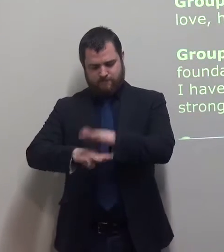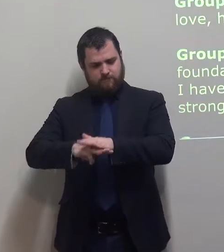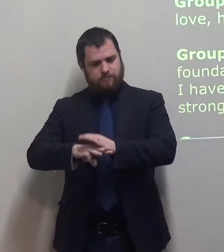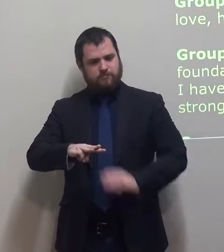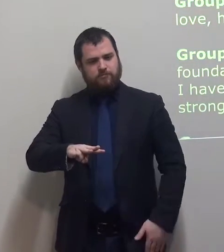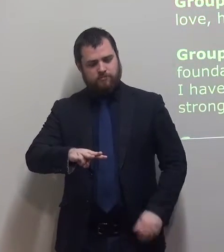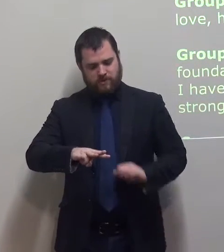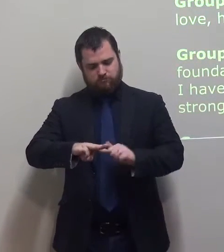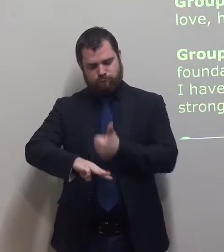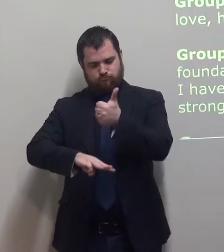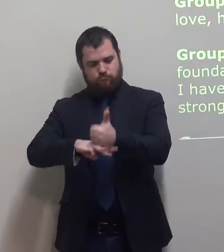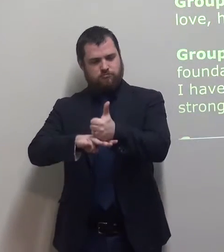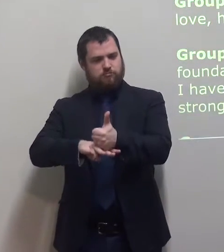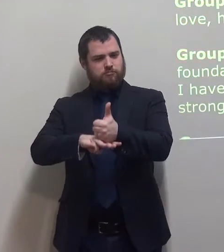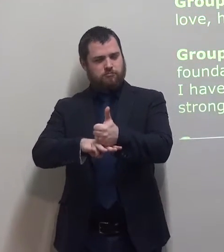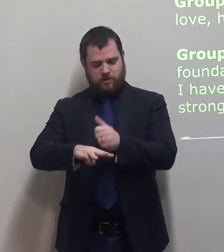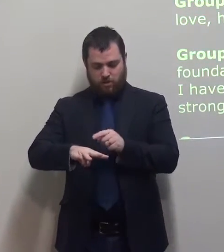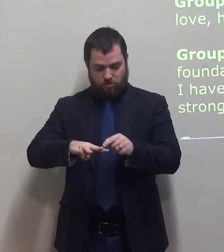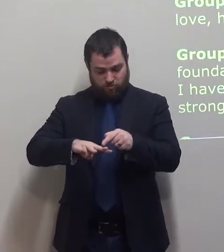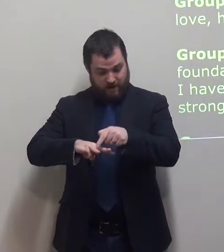If I have those three things, I will be strong.